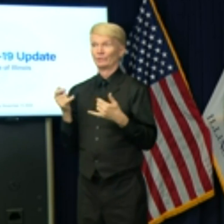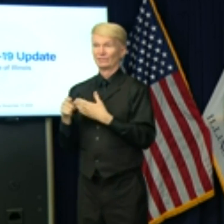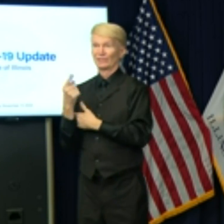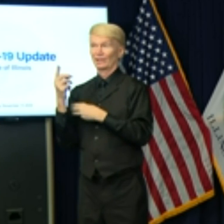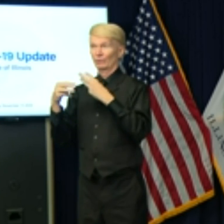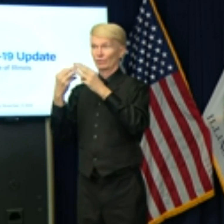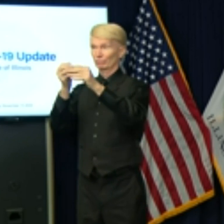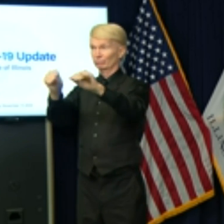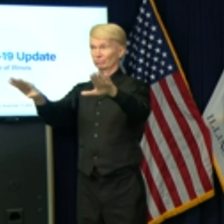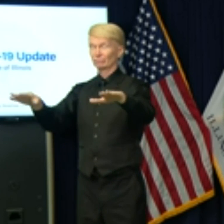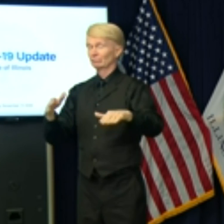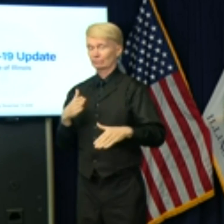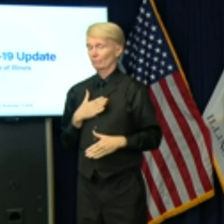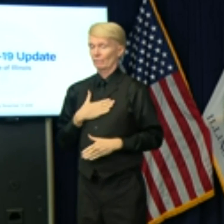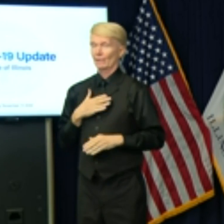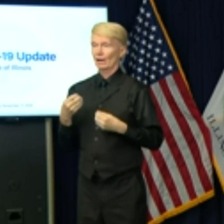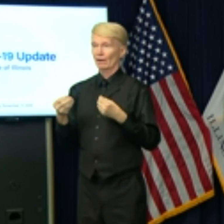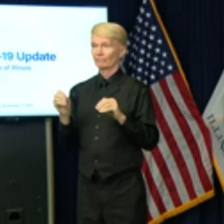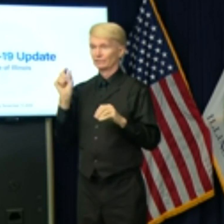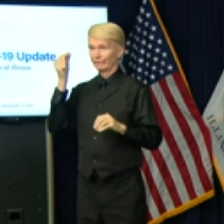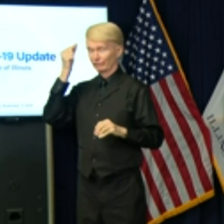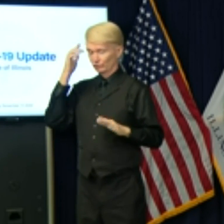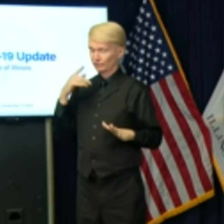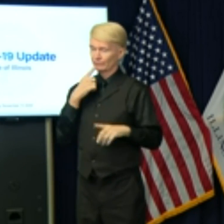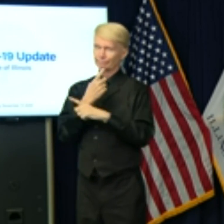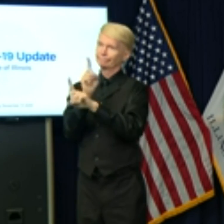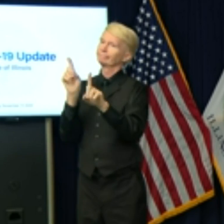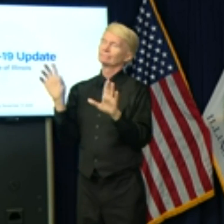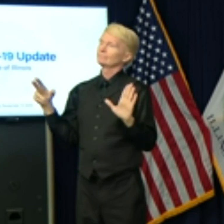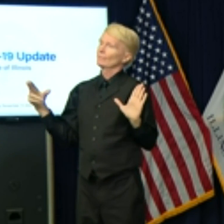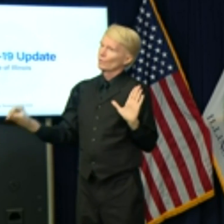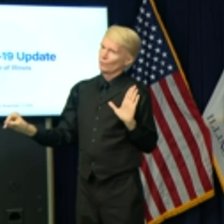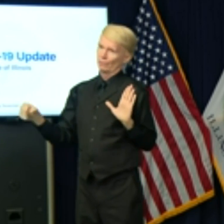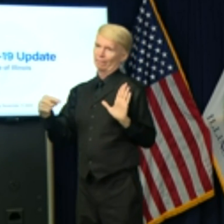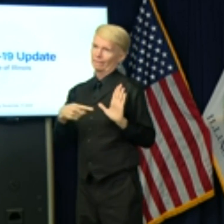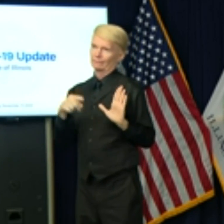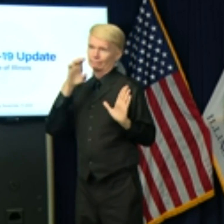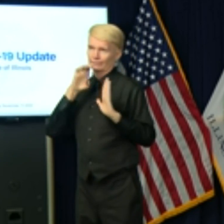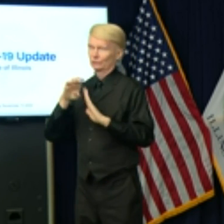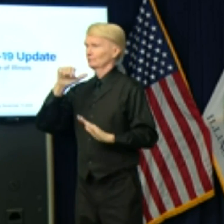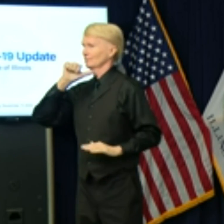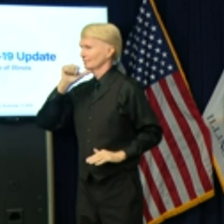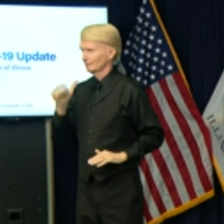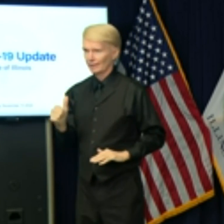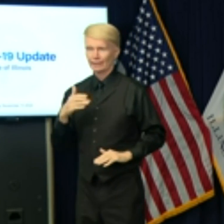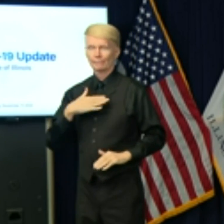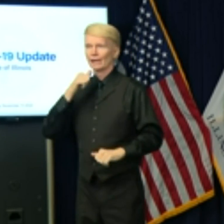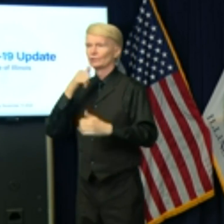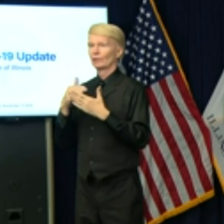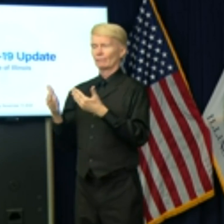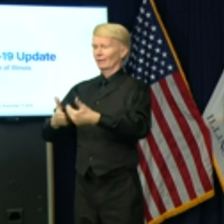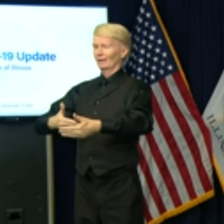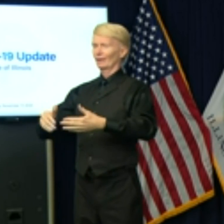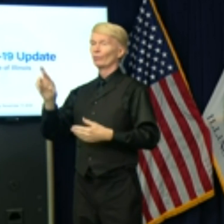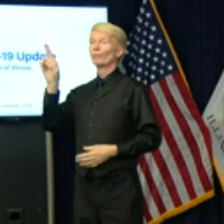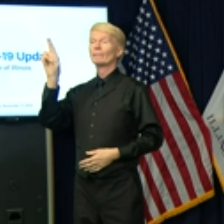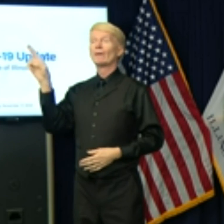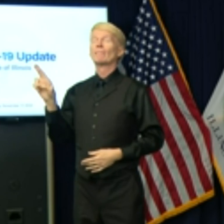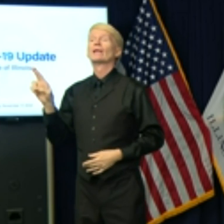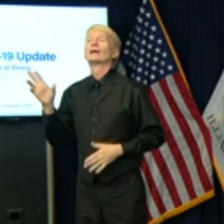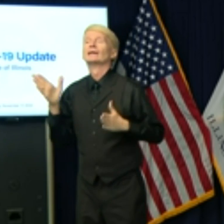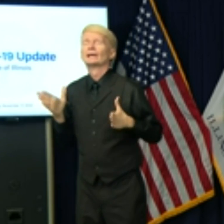My office put out a statement making clear this wasn't my daughter. But that didn't stop Republican elected officials.